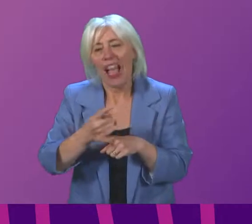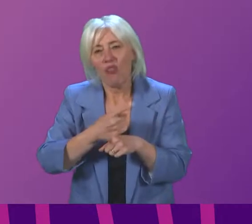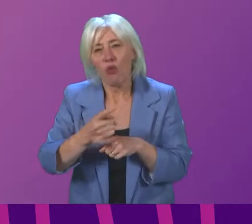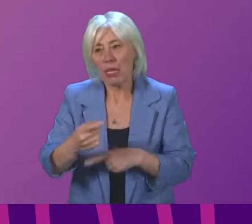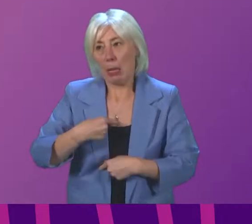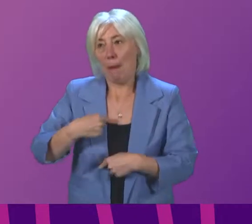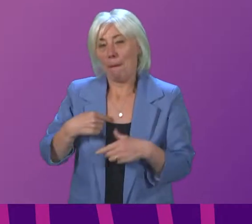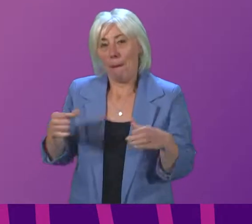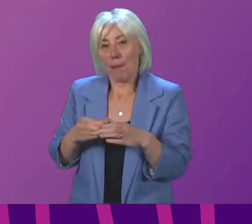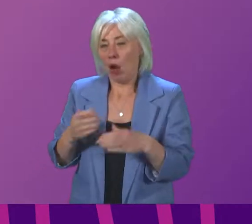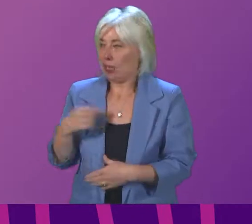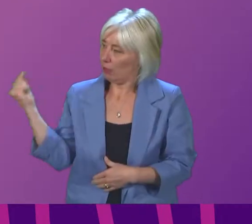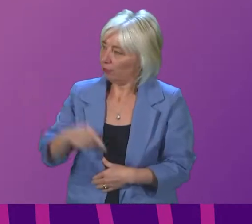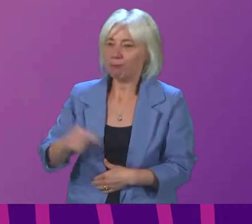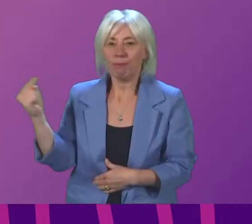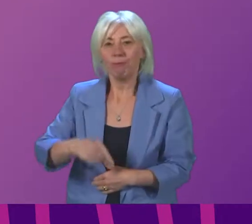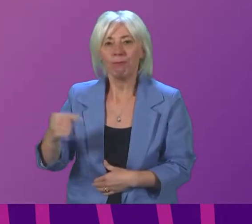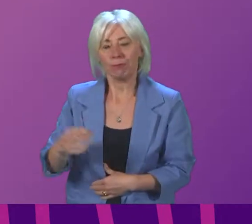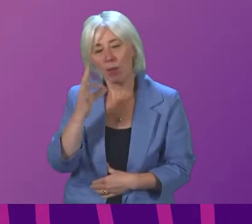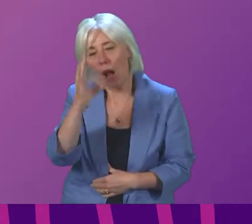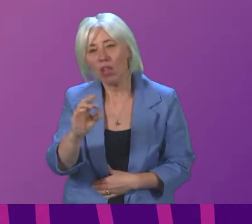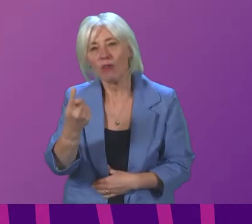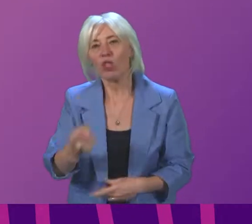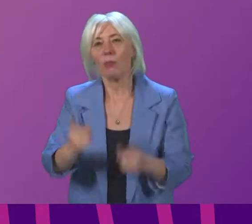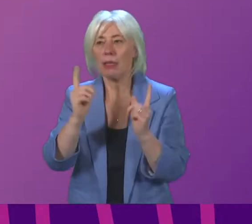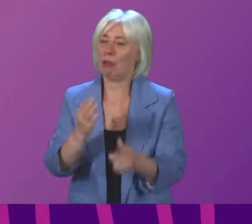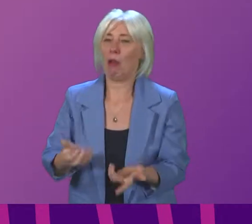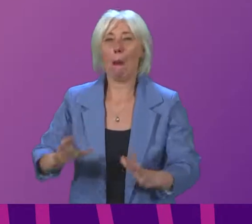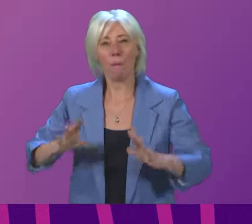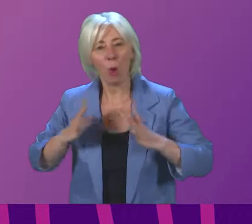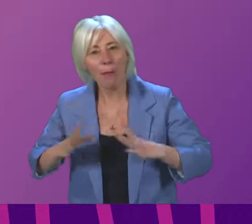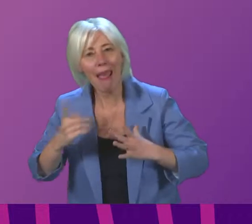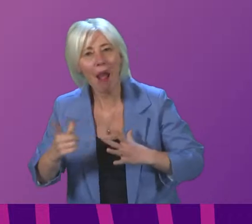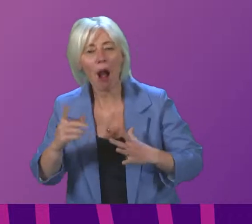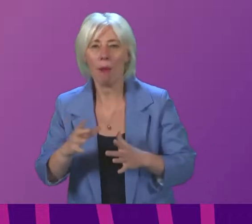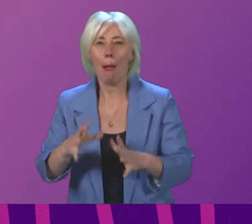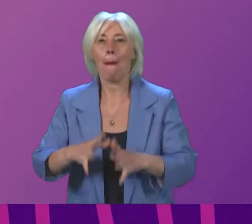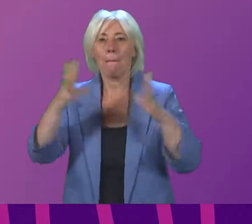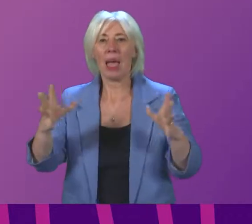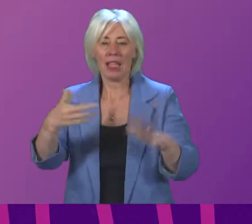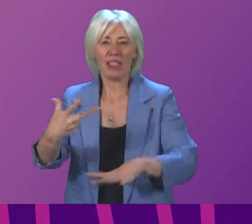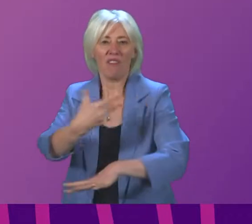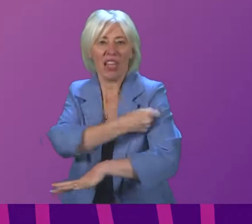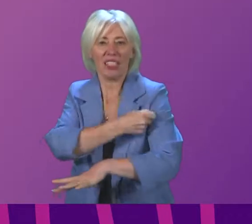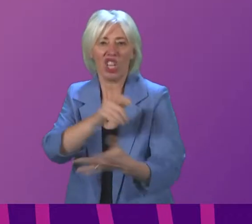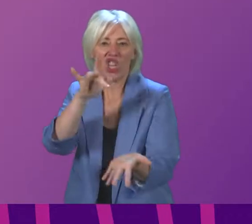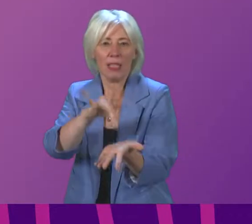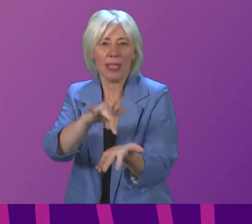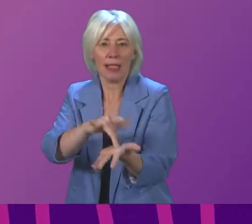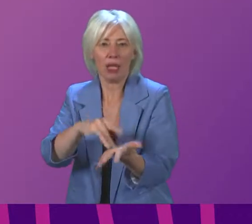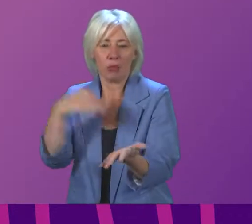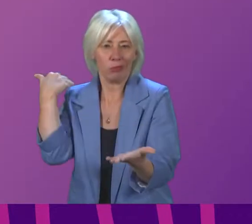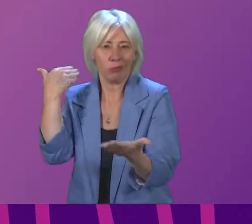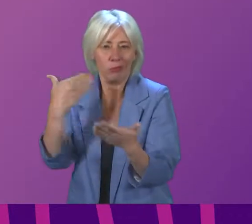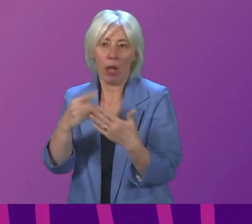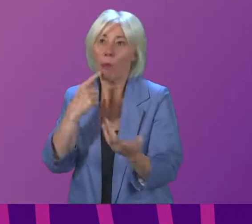party has come to this chamber and asked the First Minister to prepare to bring in mass vaccination centres. But only now, only